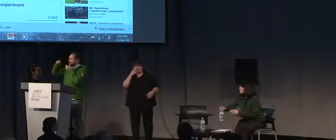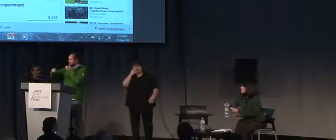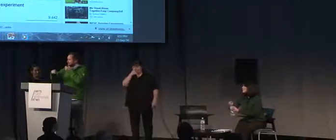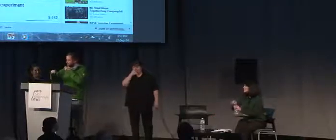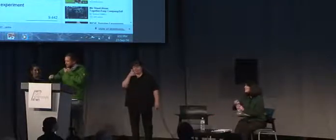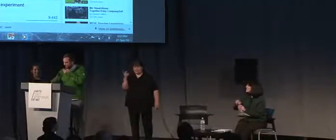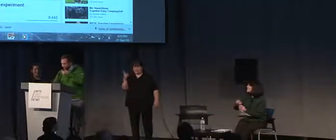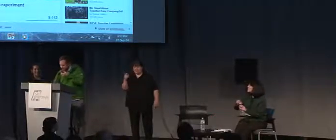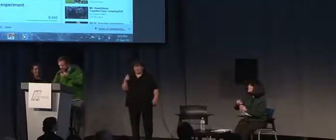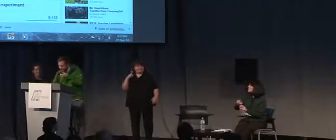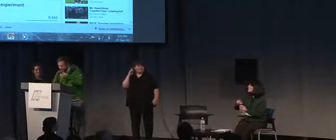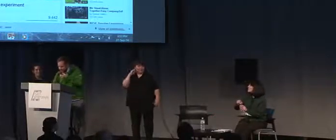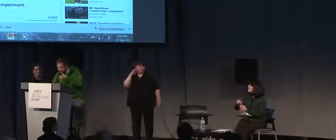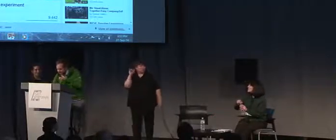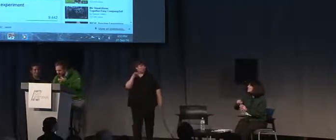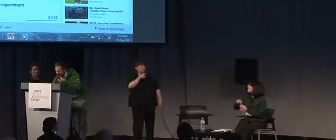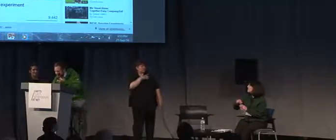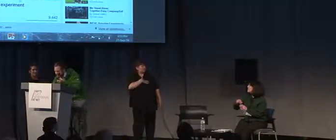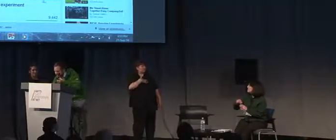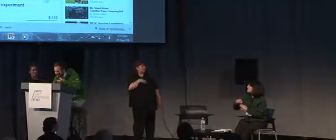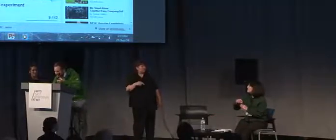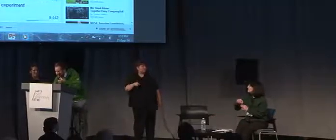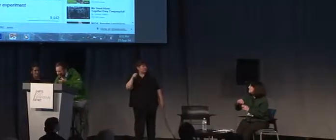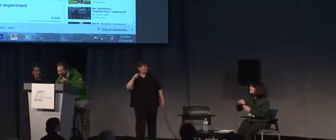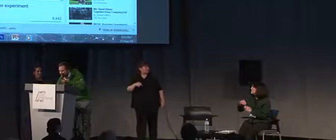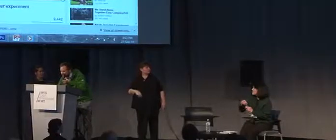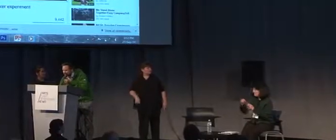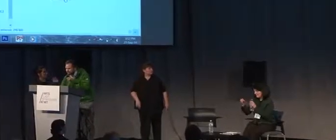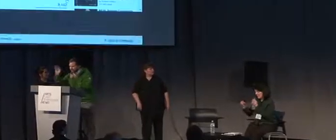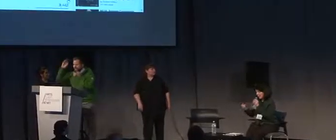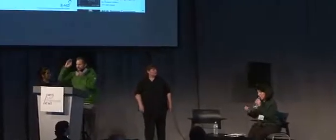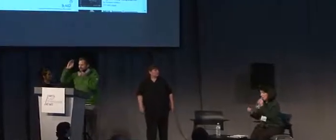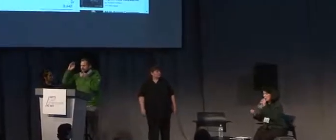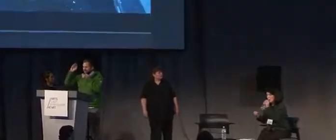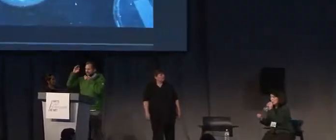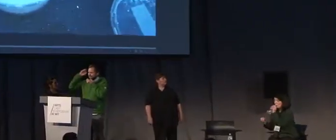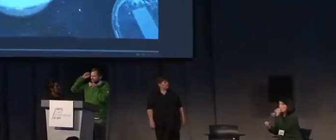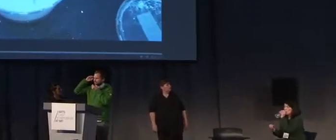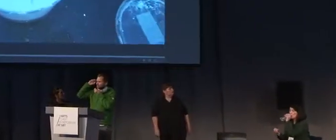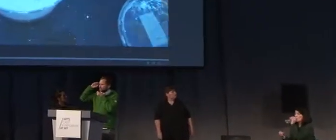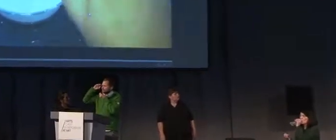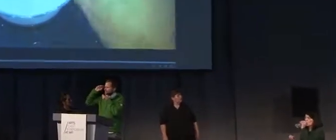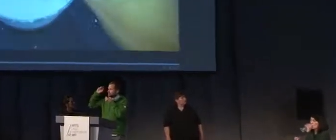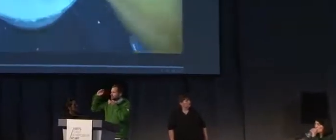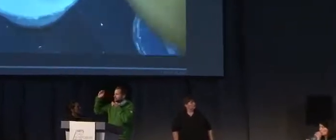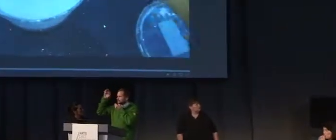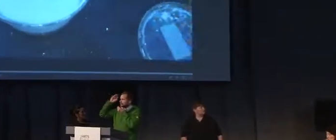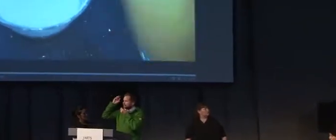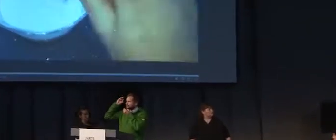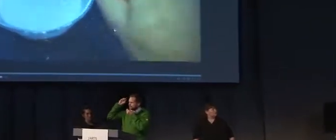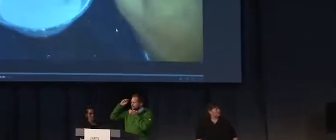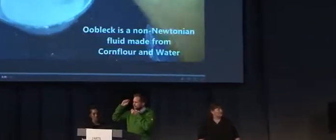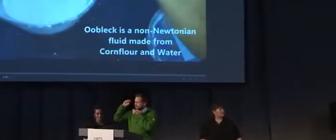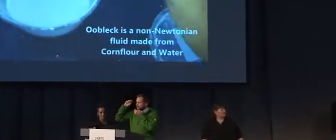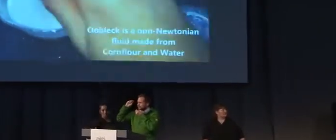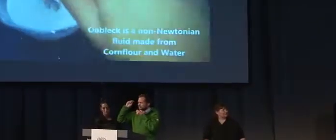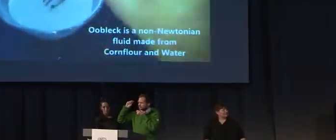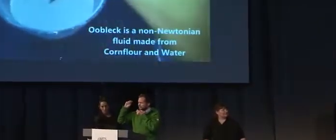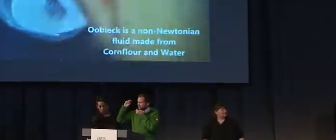also? It will be on. Okay. Wonderful. Here we are. A bit louder? Yeah. More loud.